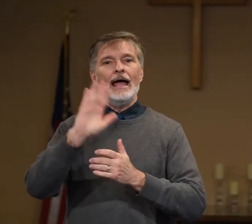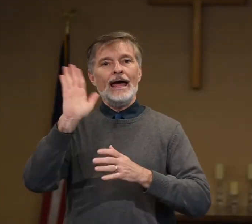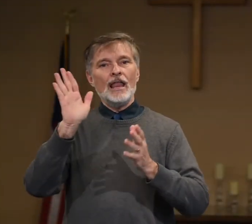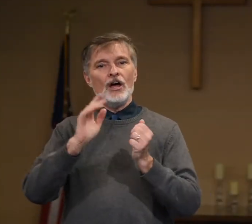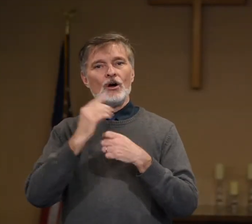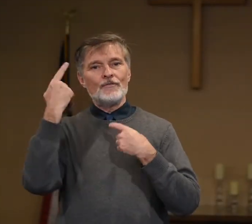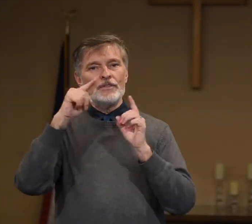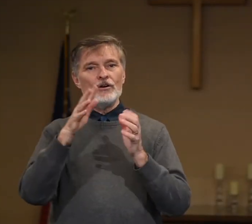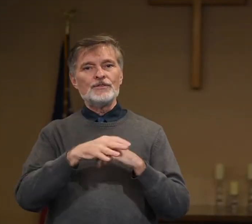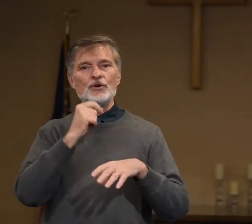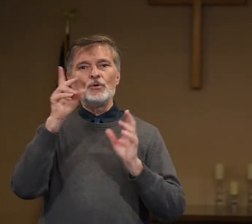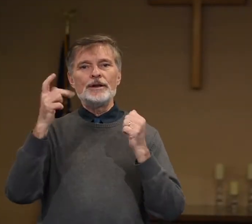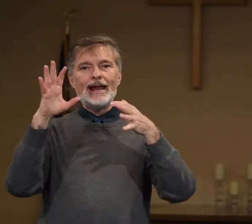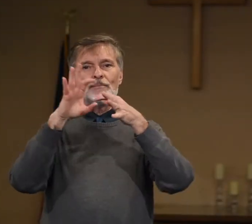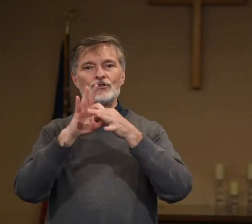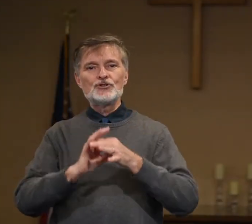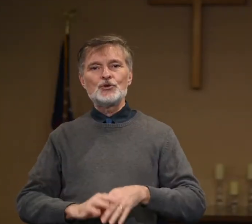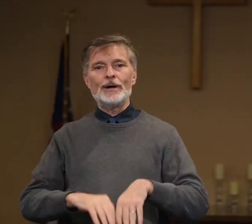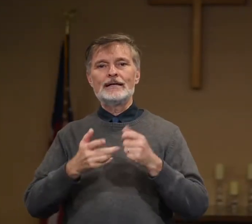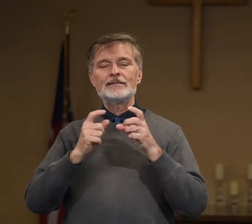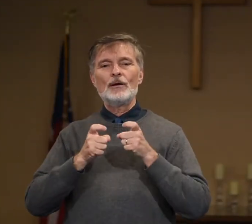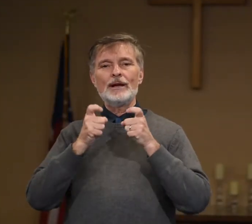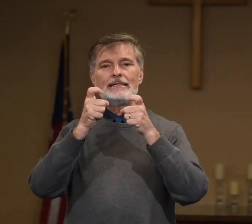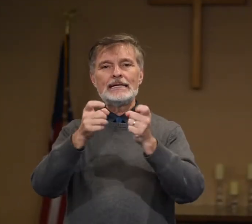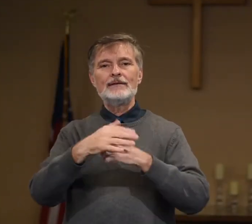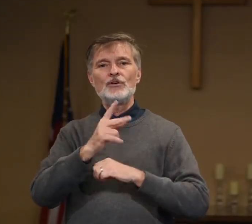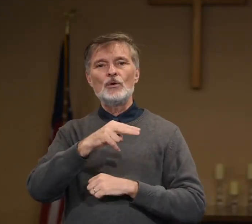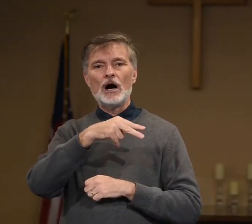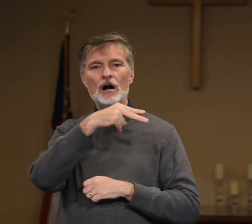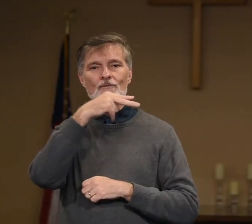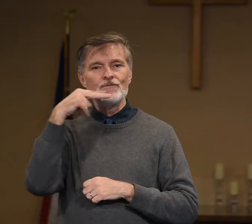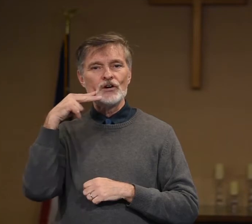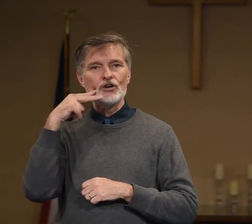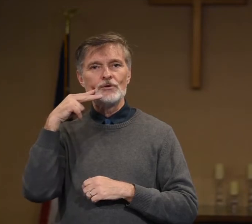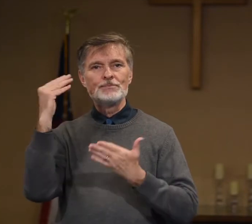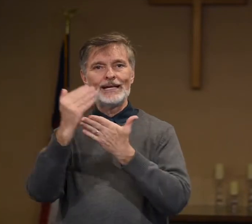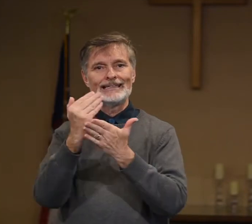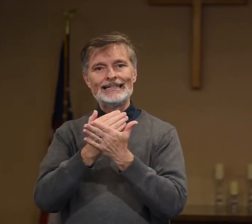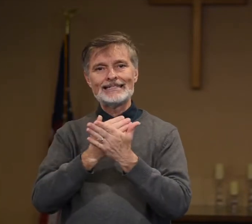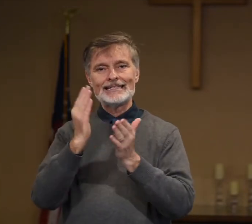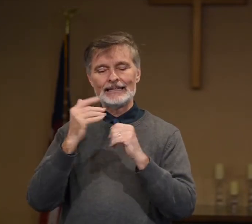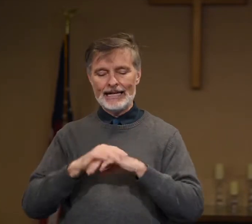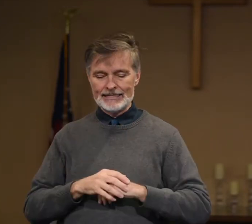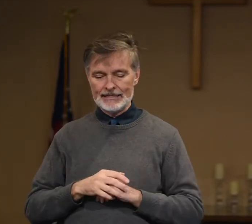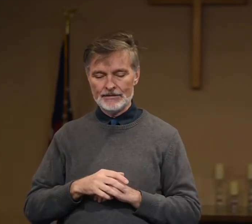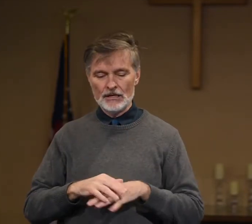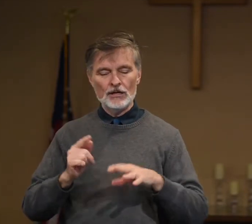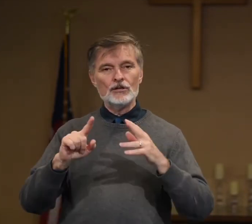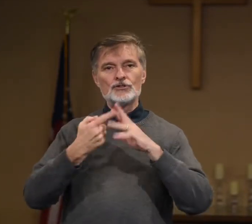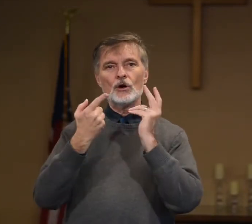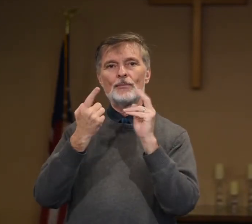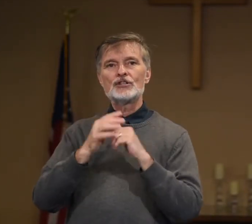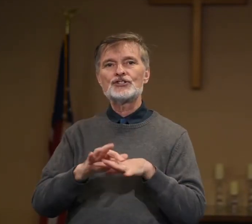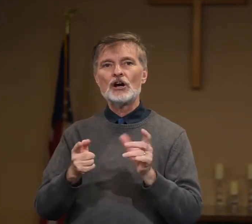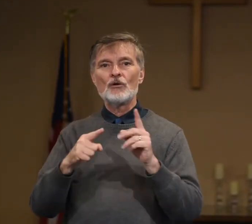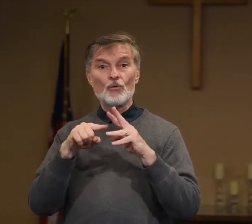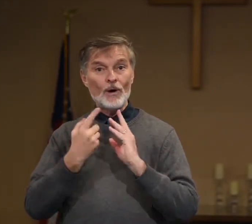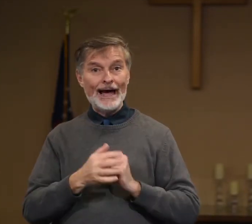Hello, for those of you who are not able to join us, I wanted to give you our verbs list lesson. So I'm going to start right